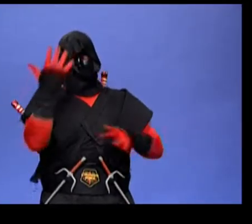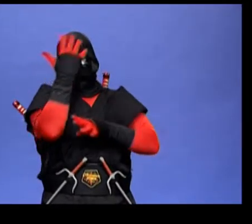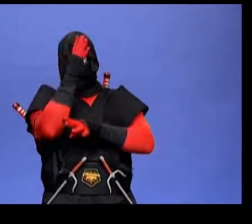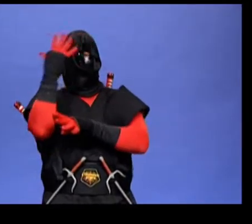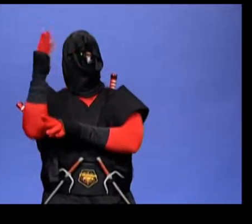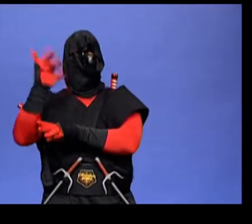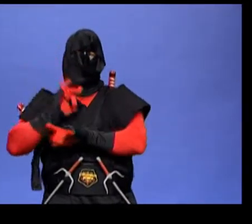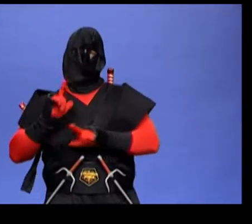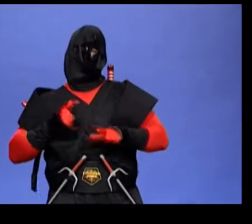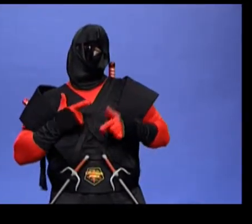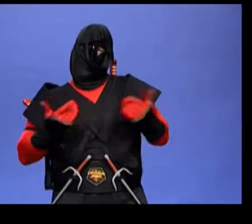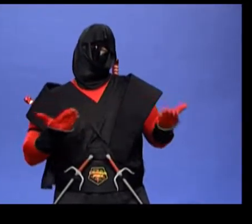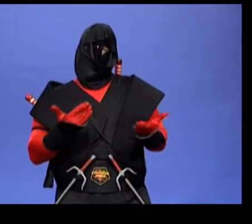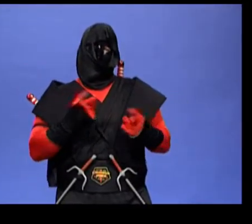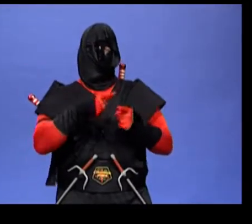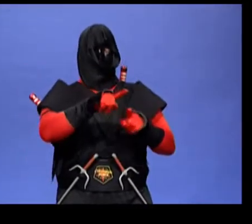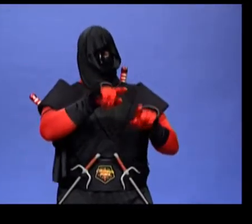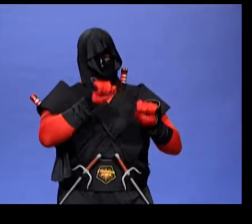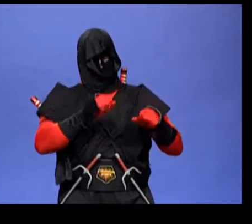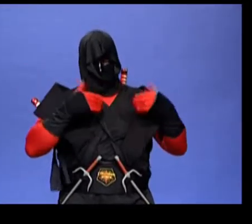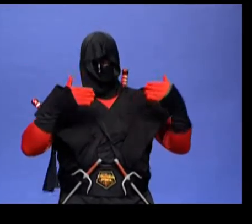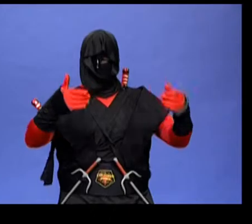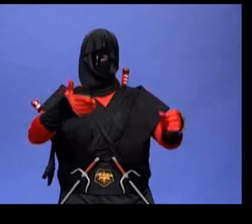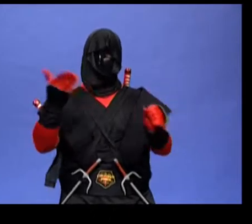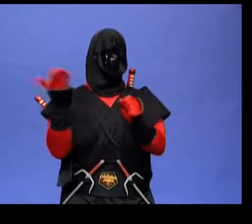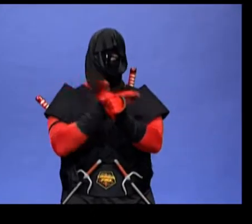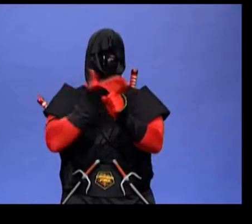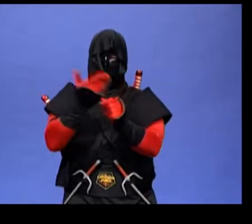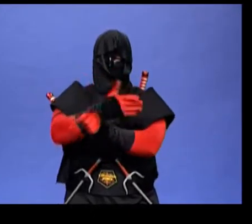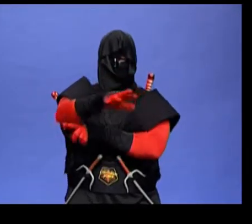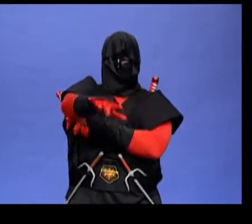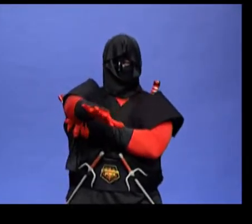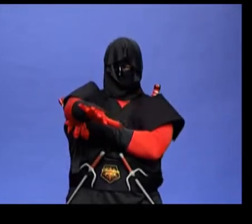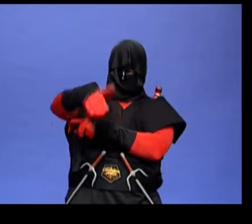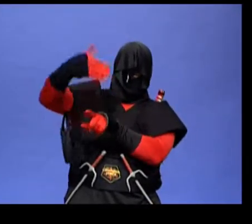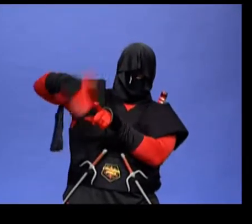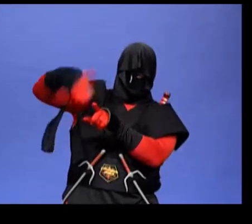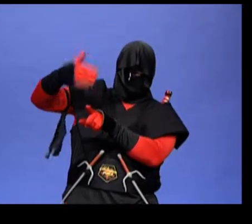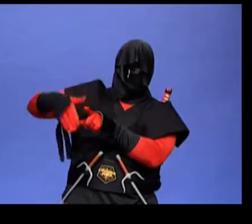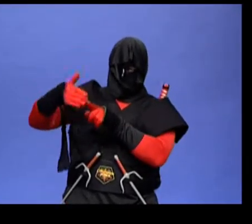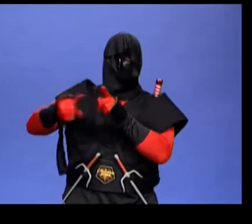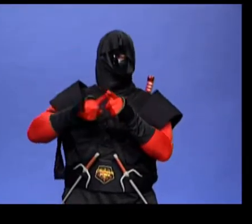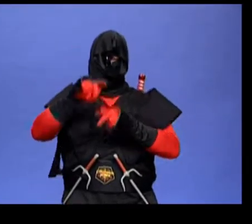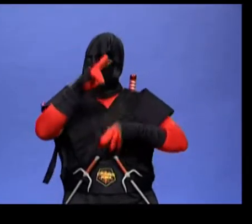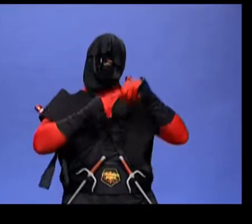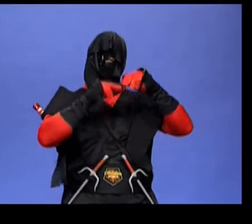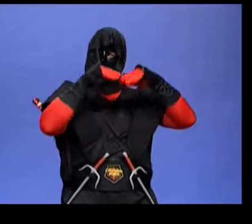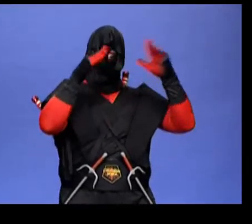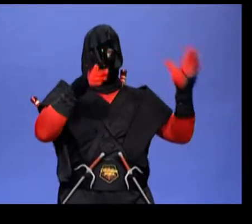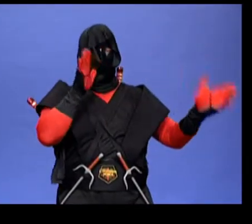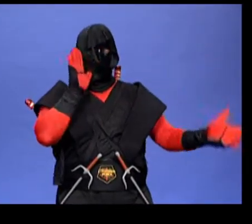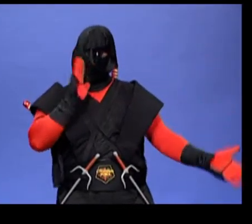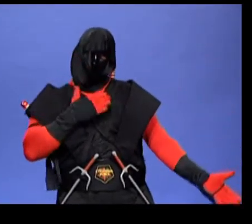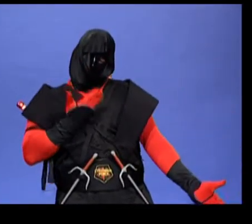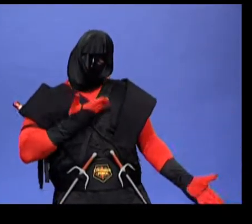The forest is my home. But you may cut off my branches and build a house, and then you will be happy.